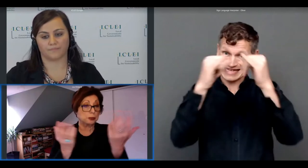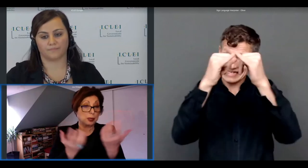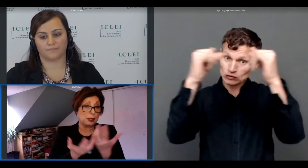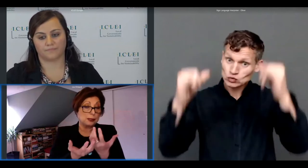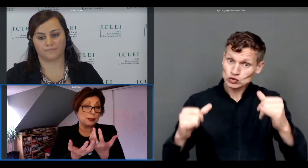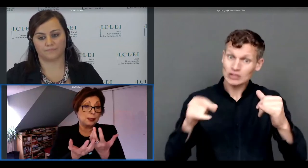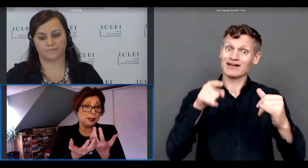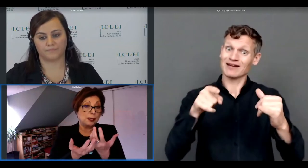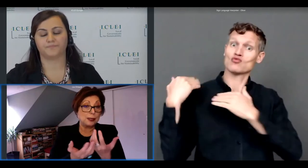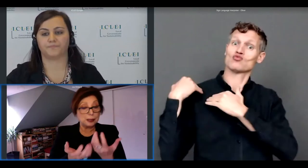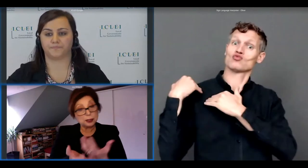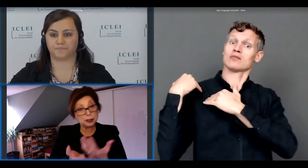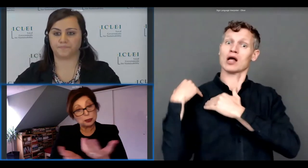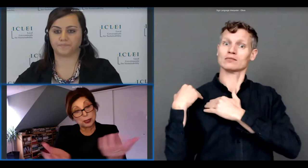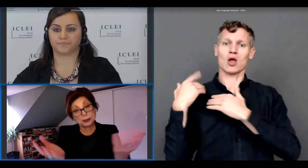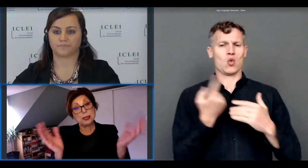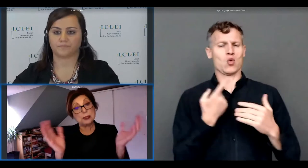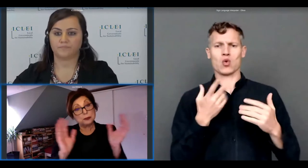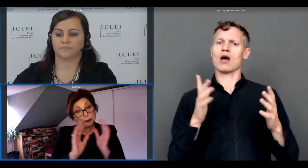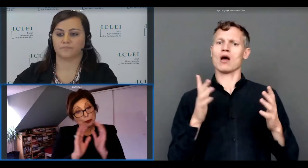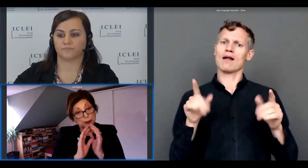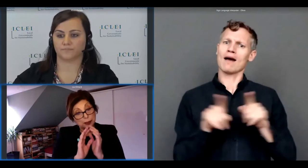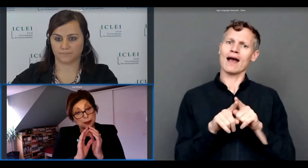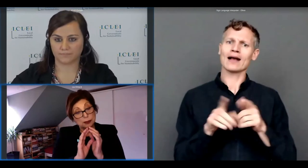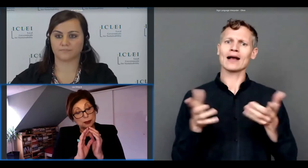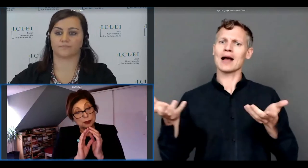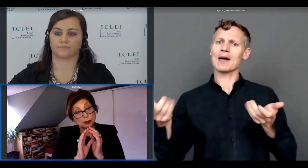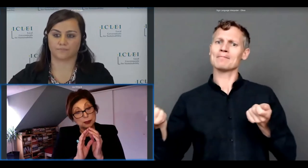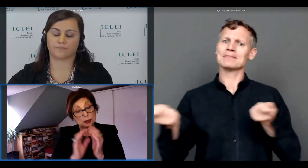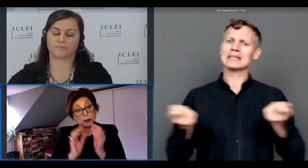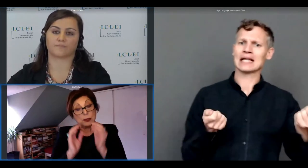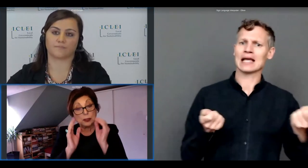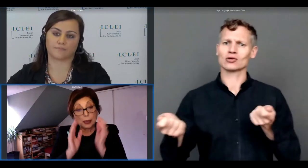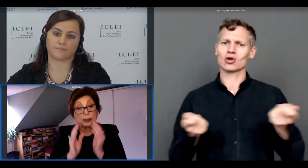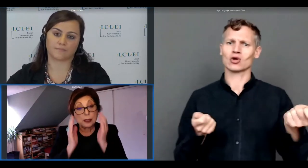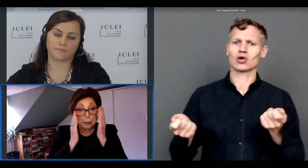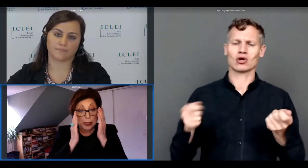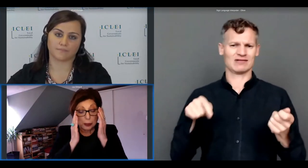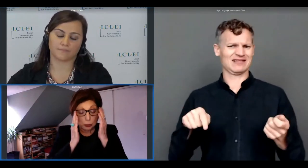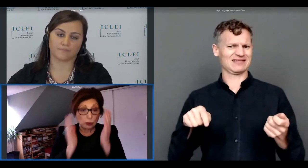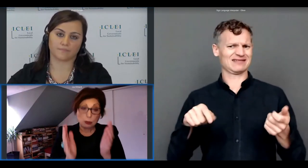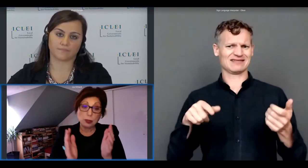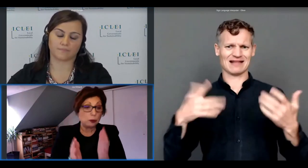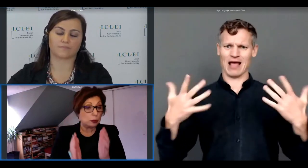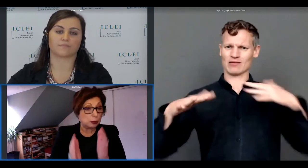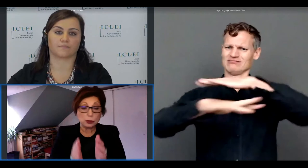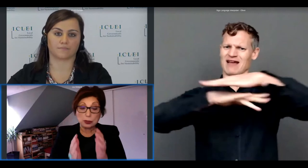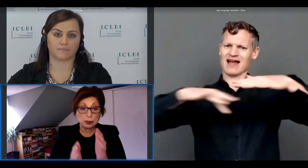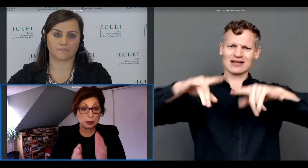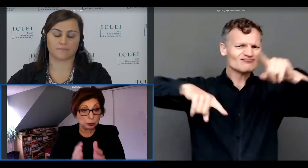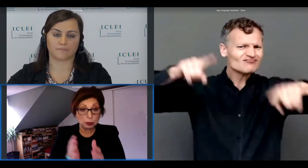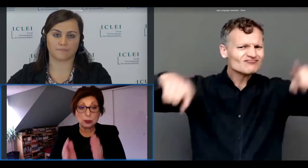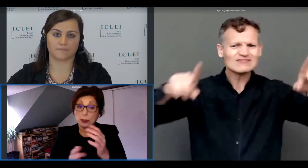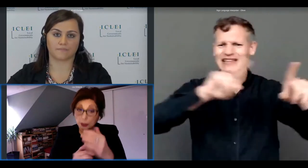society in this society made of different different identities so i see a big role for cultural